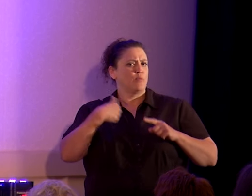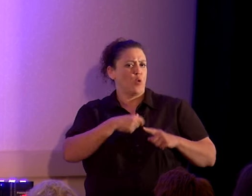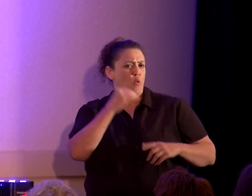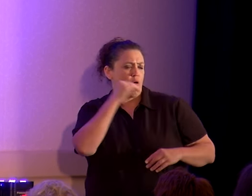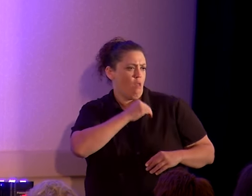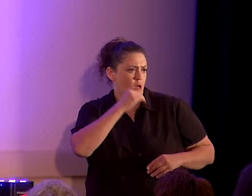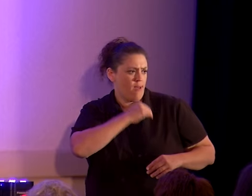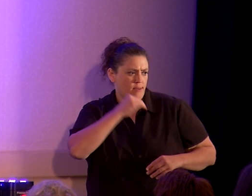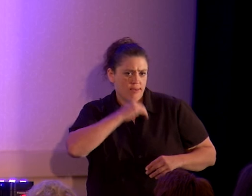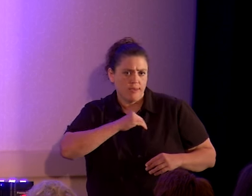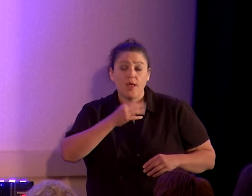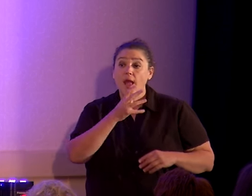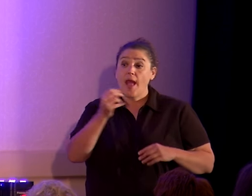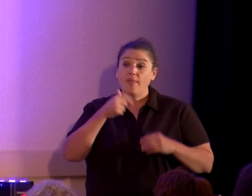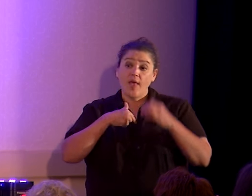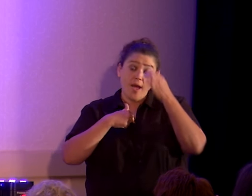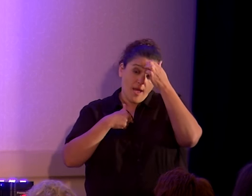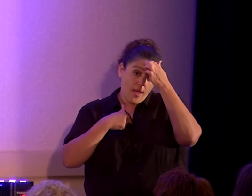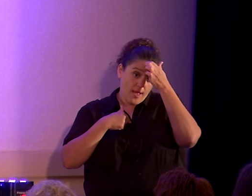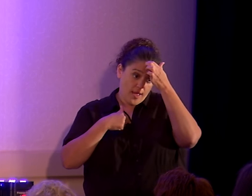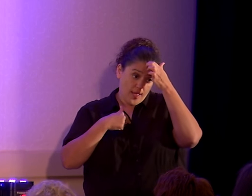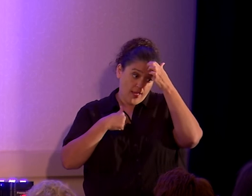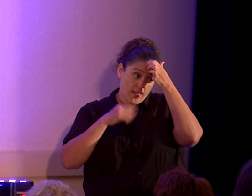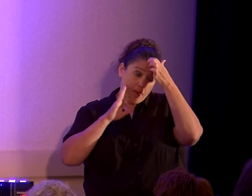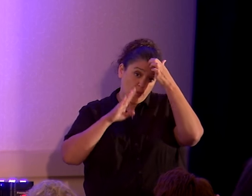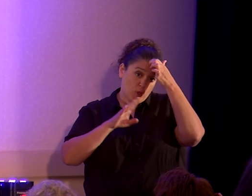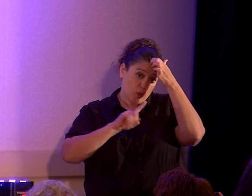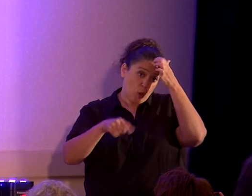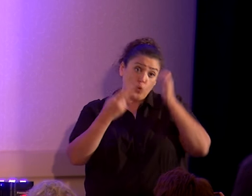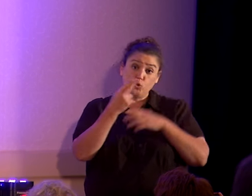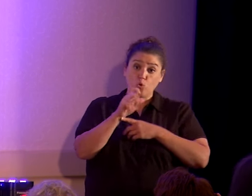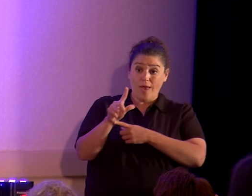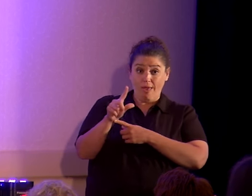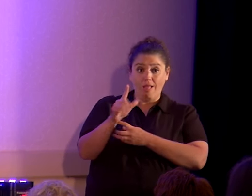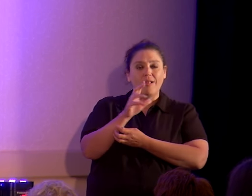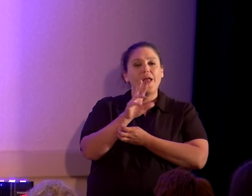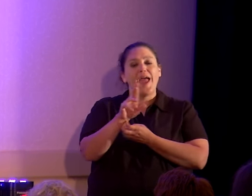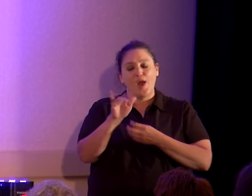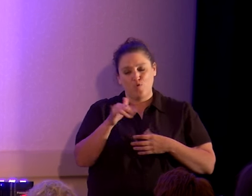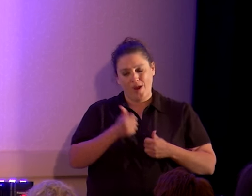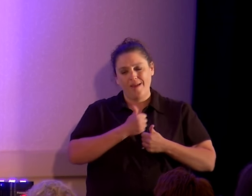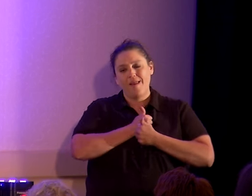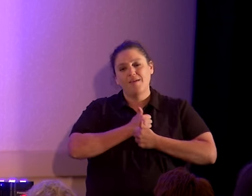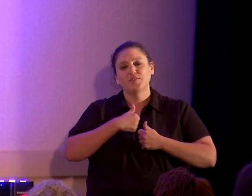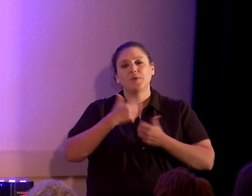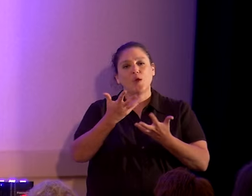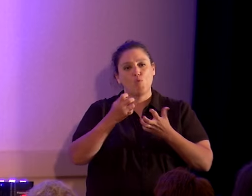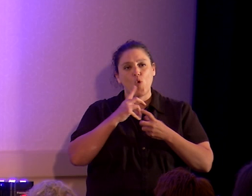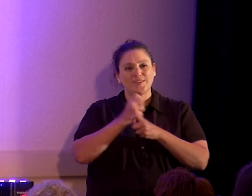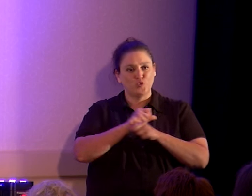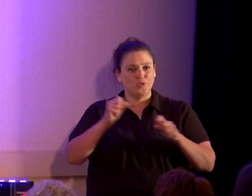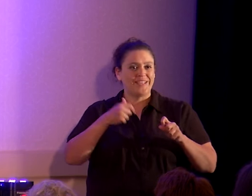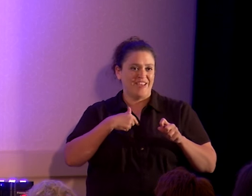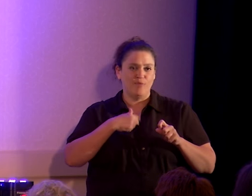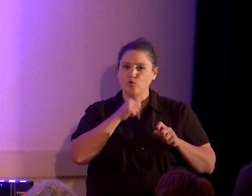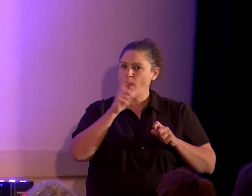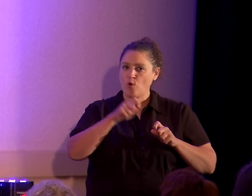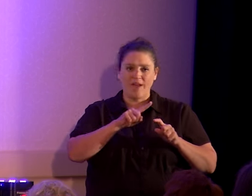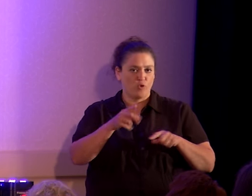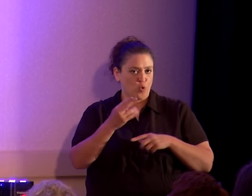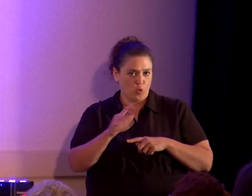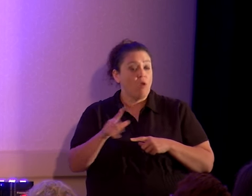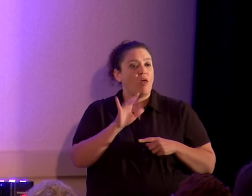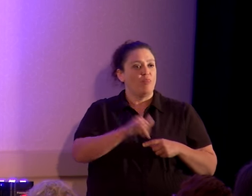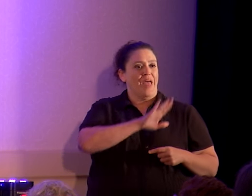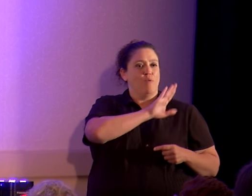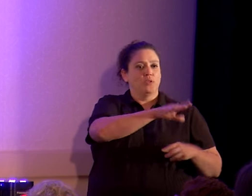and that I'm destined for hell, and that Ray loves me and wants to save me from that. That was